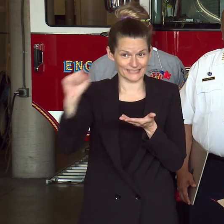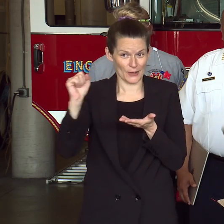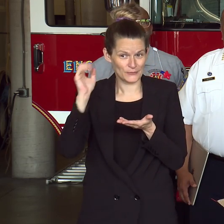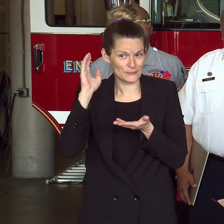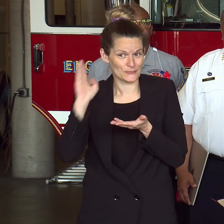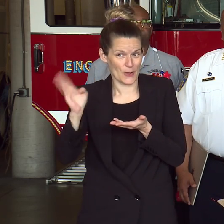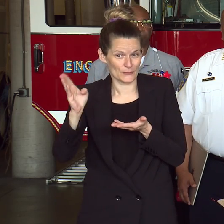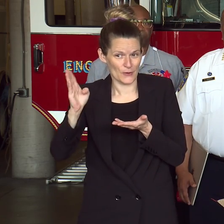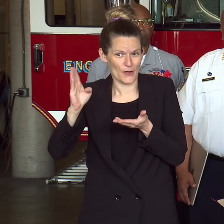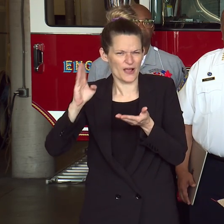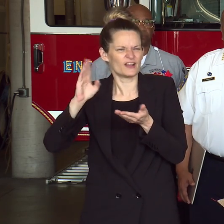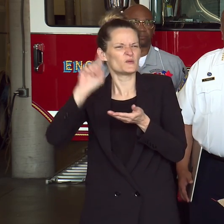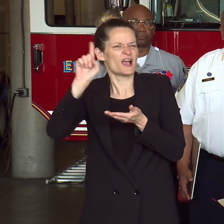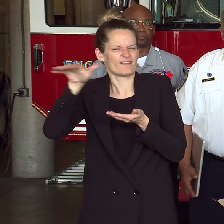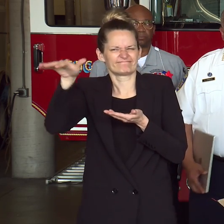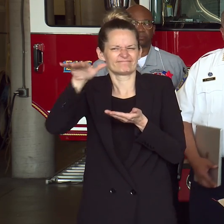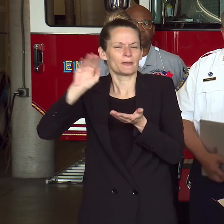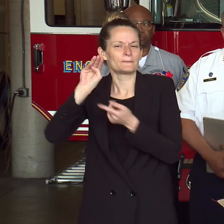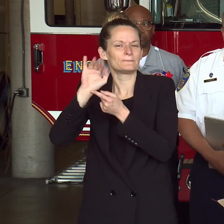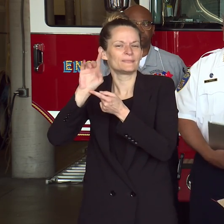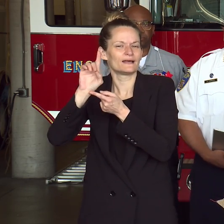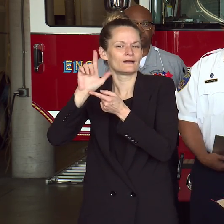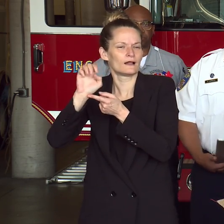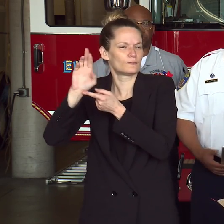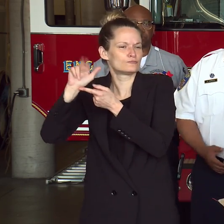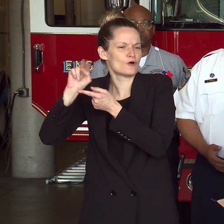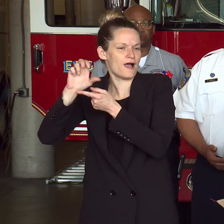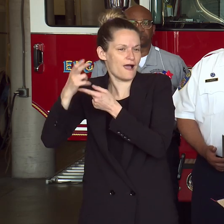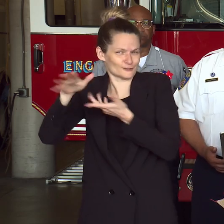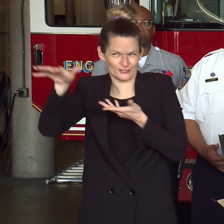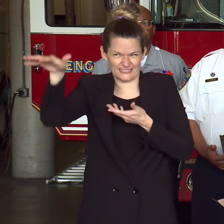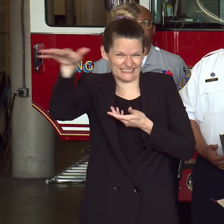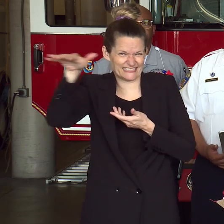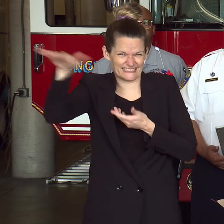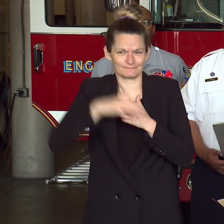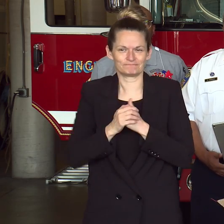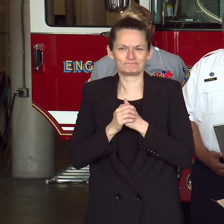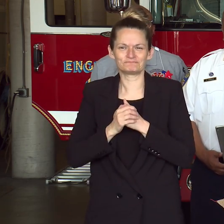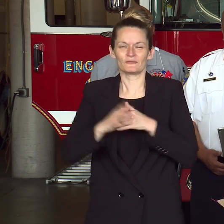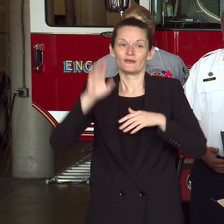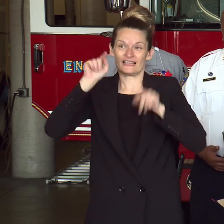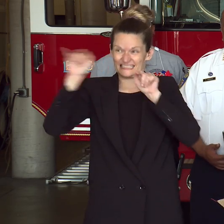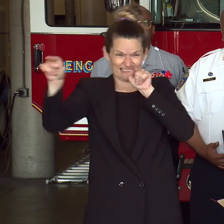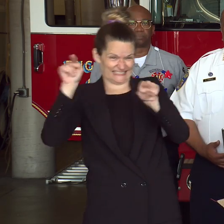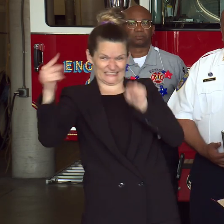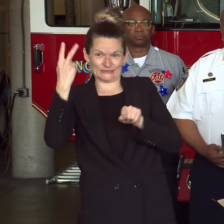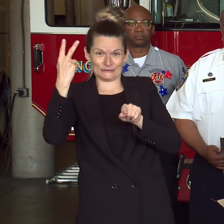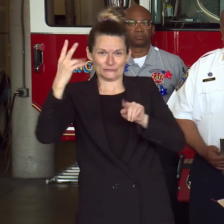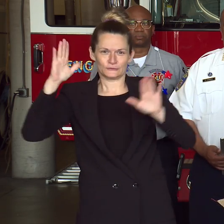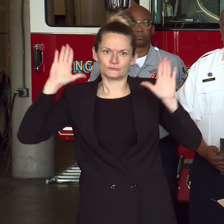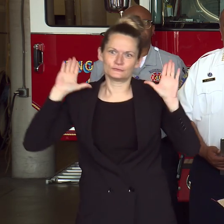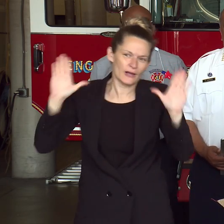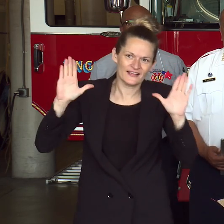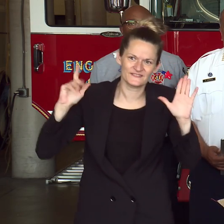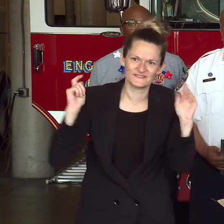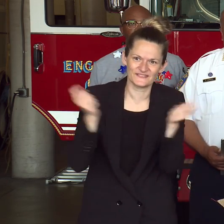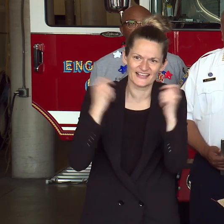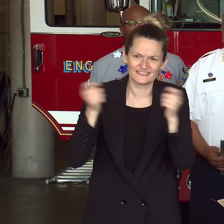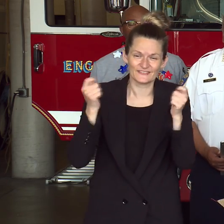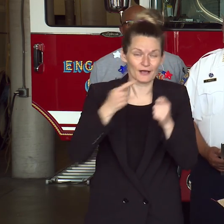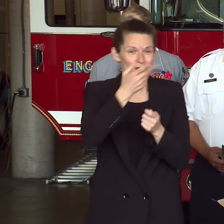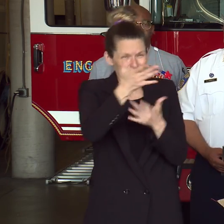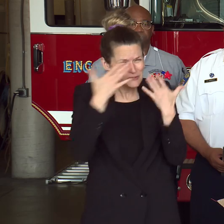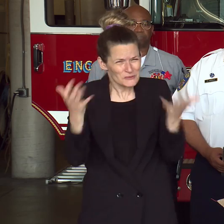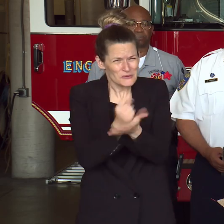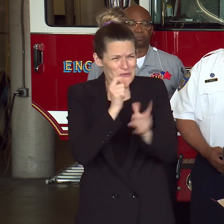have many, many places, great festivities for us to celebrate the 4th of July. And I hope to see you not just at one, but both. And now